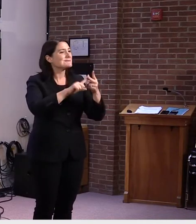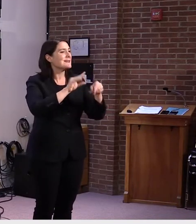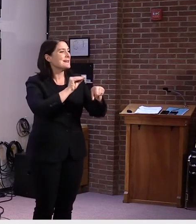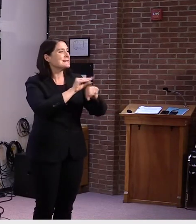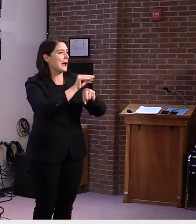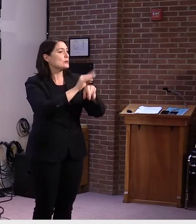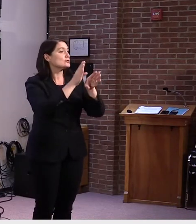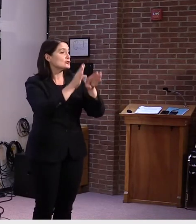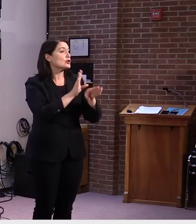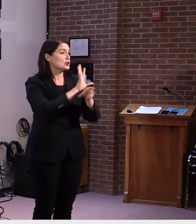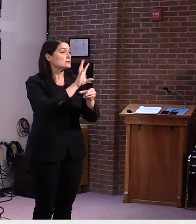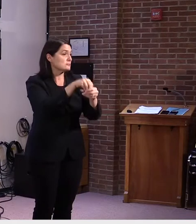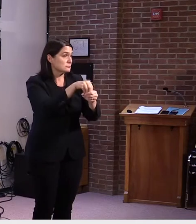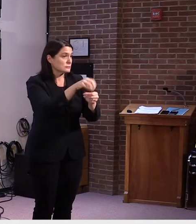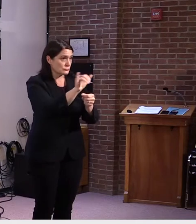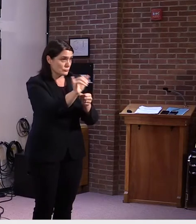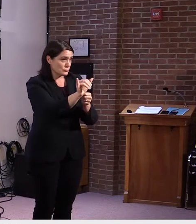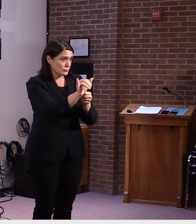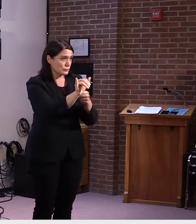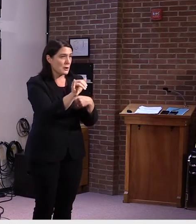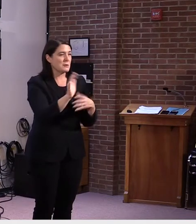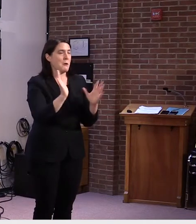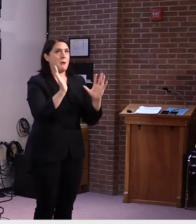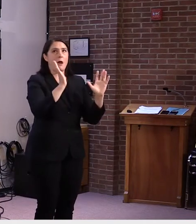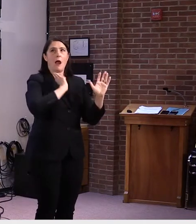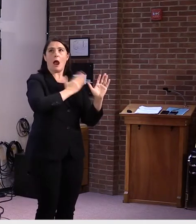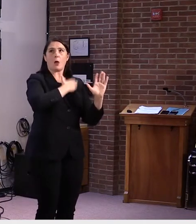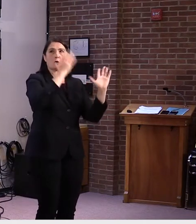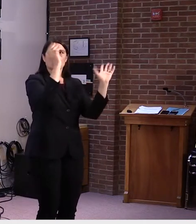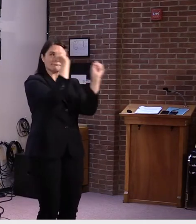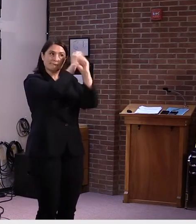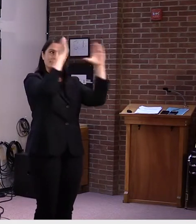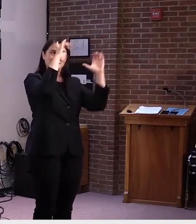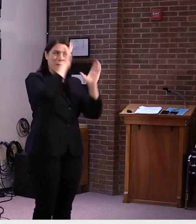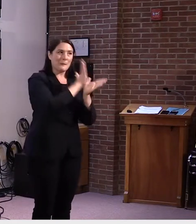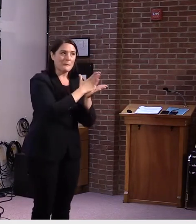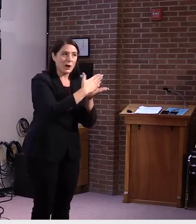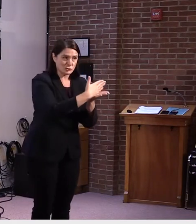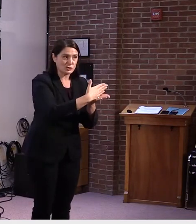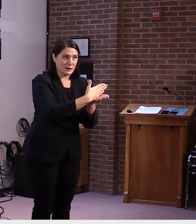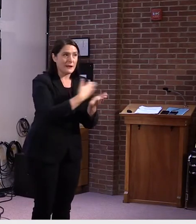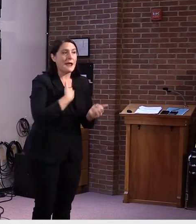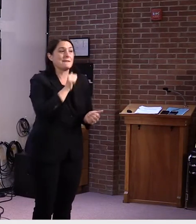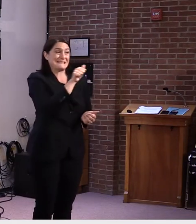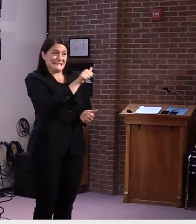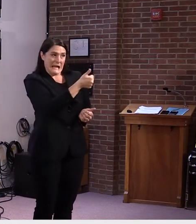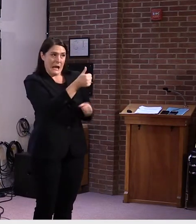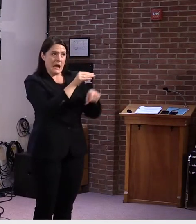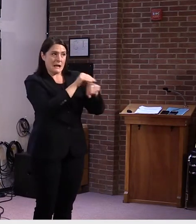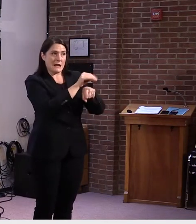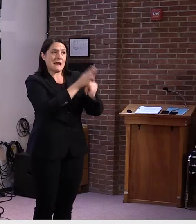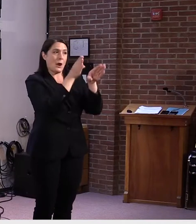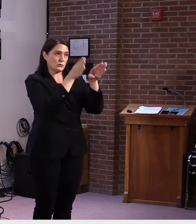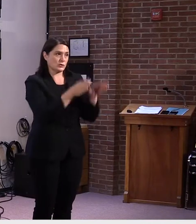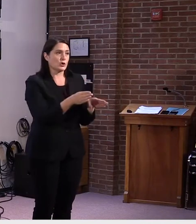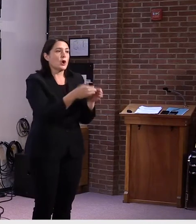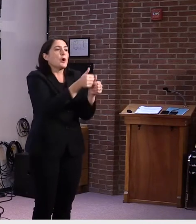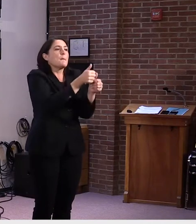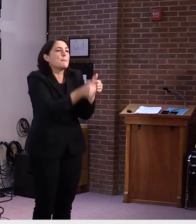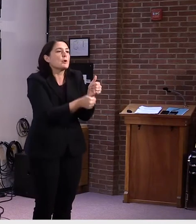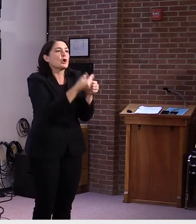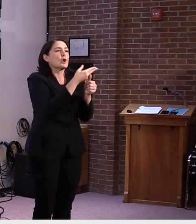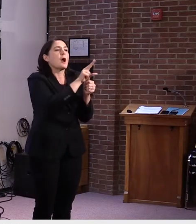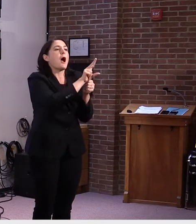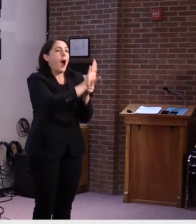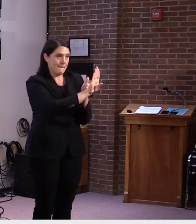at it, we're looking at, uh, the way that we design the budget is that we would have 10 counselors, uh, per hub,